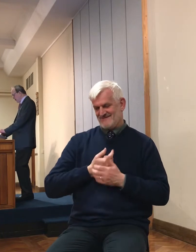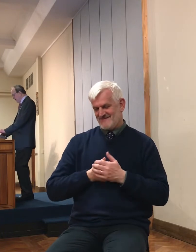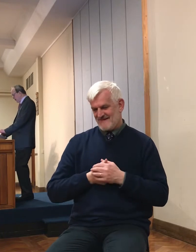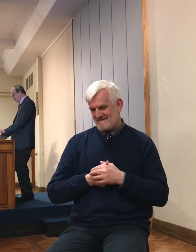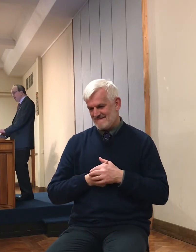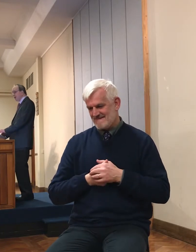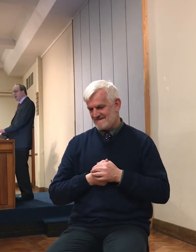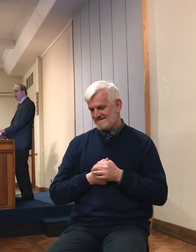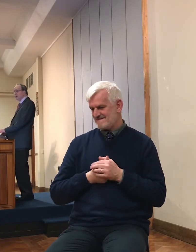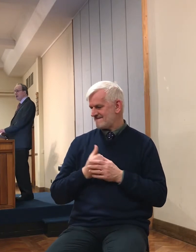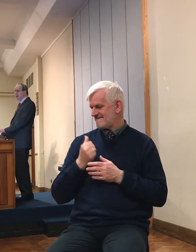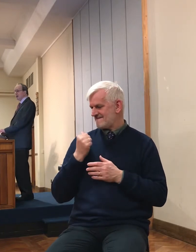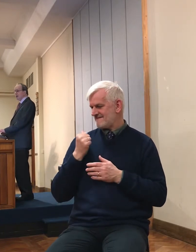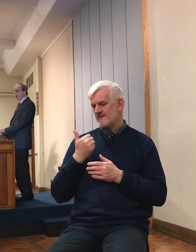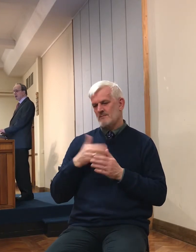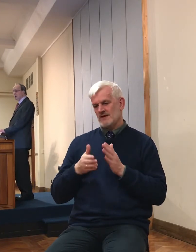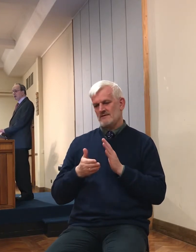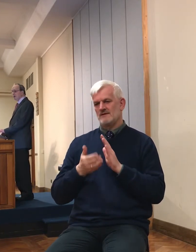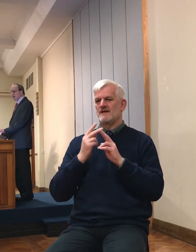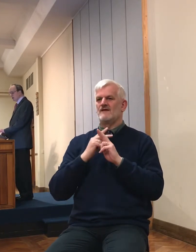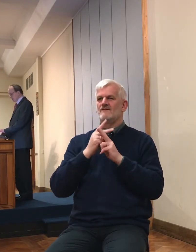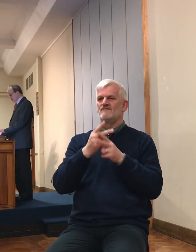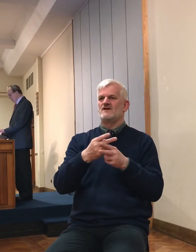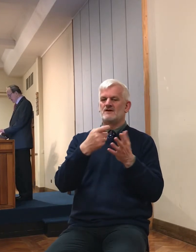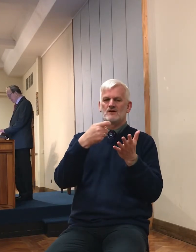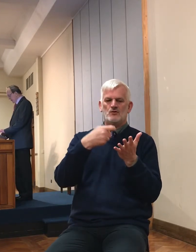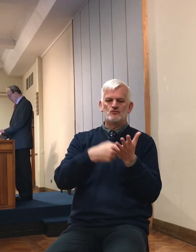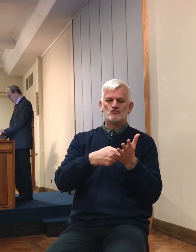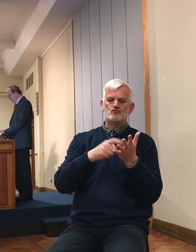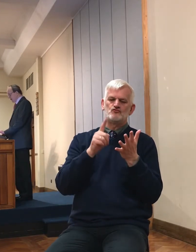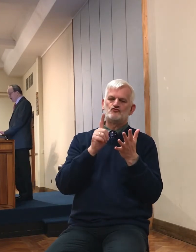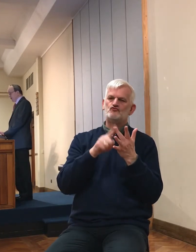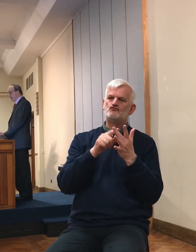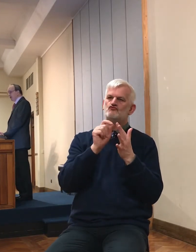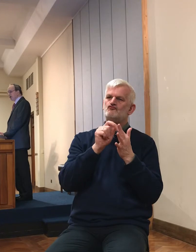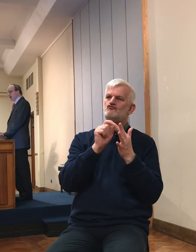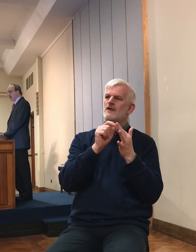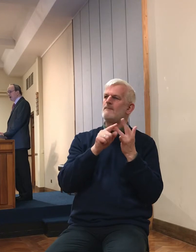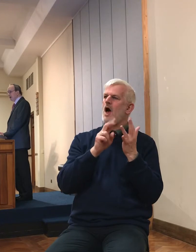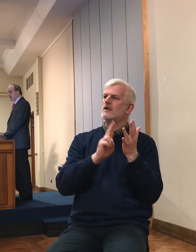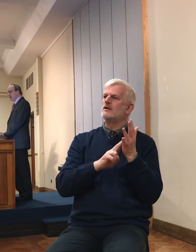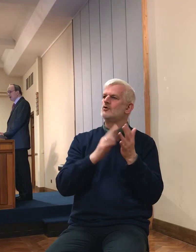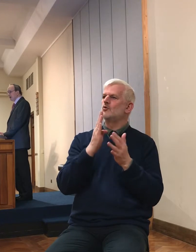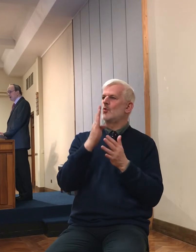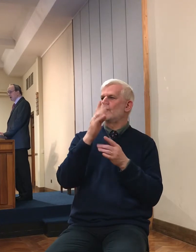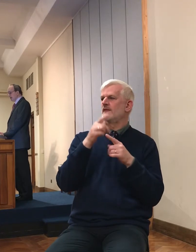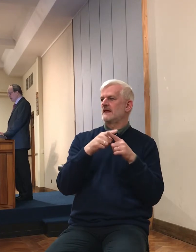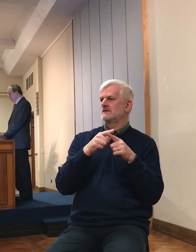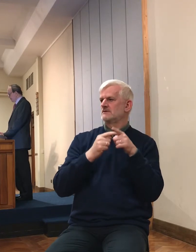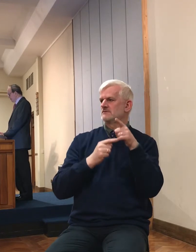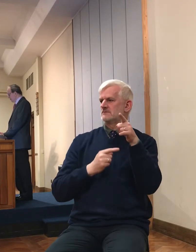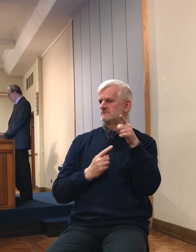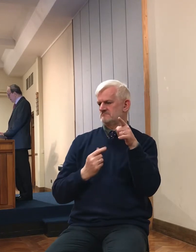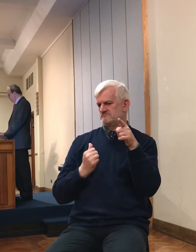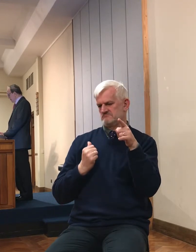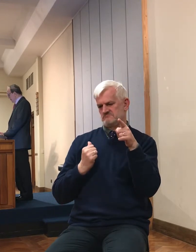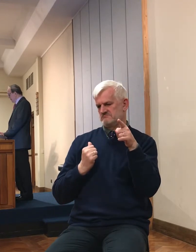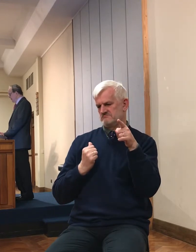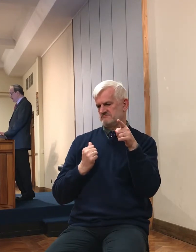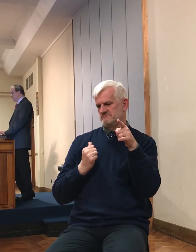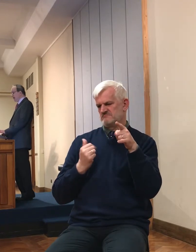the city of Ripon for visiting ministry, I think it was